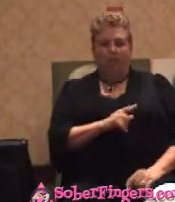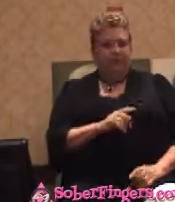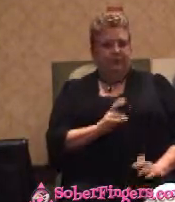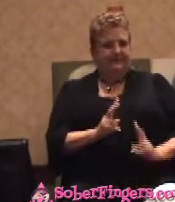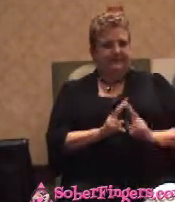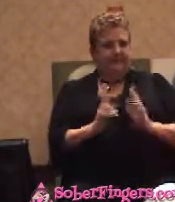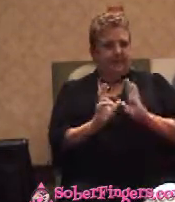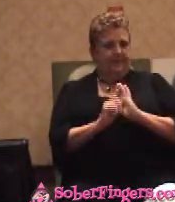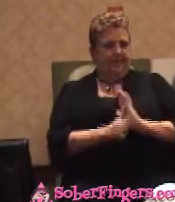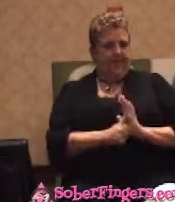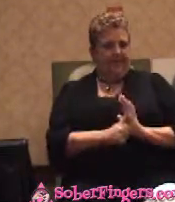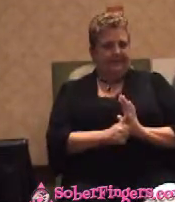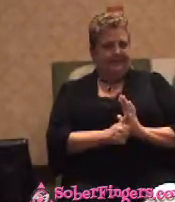She thought I had matured.